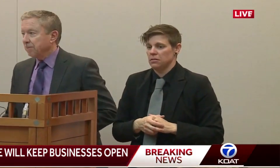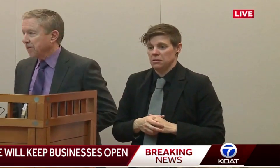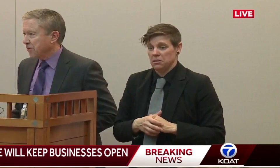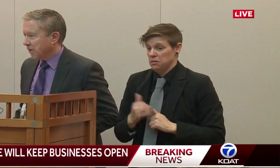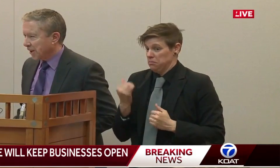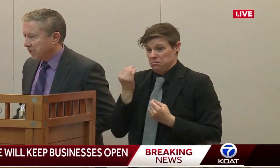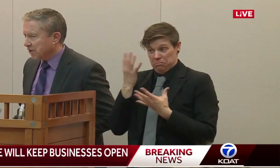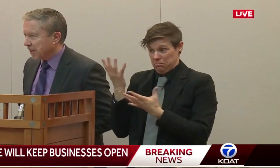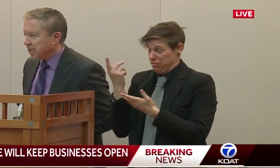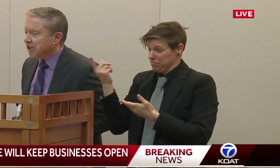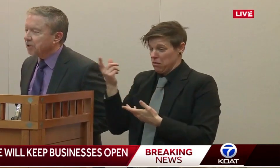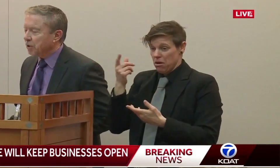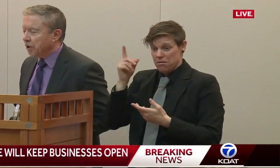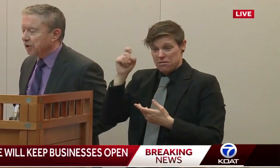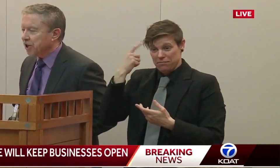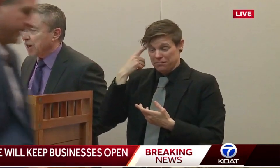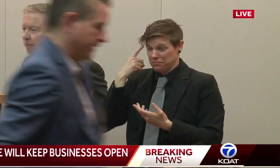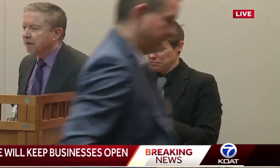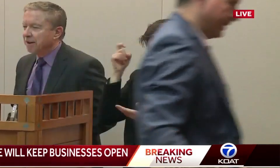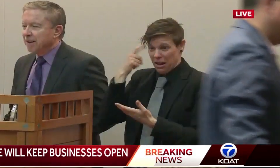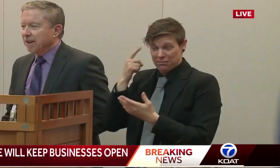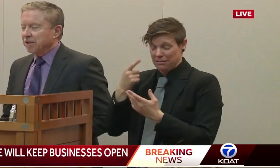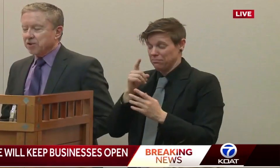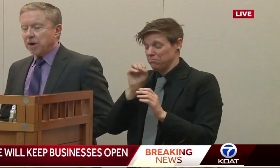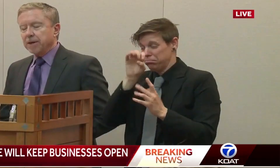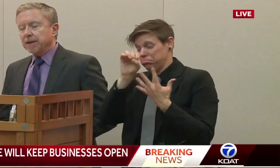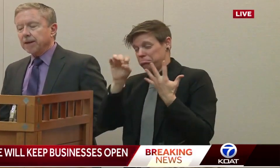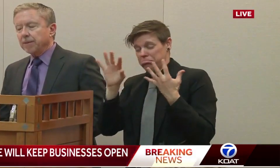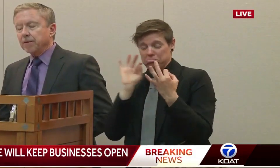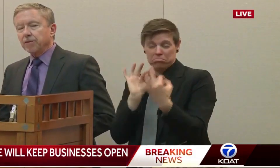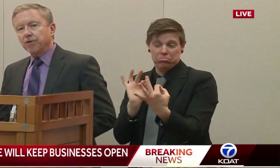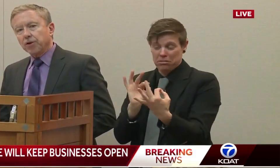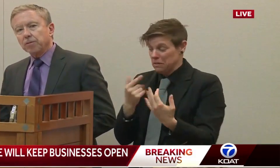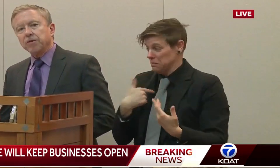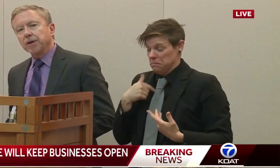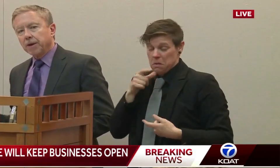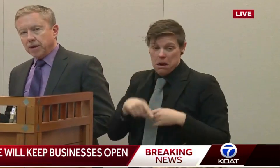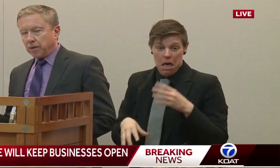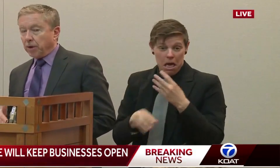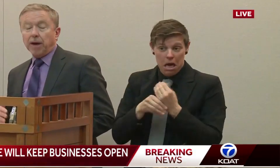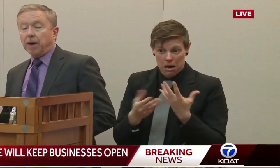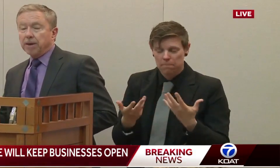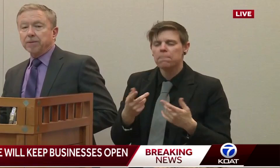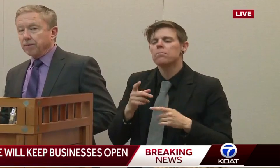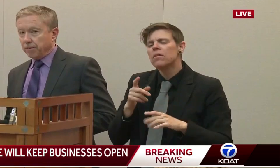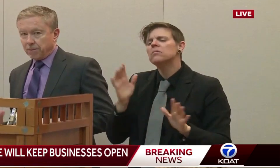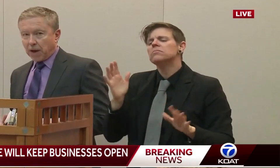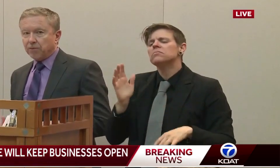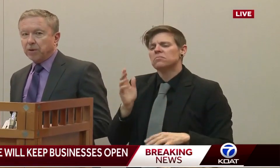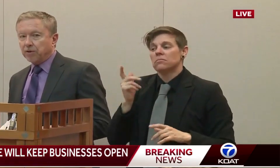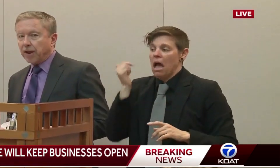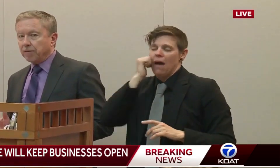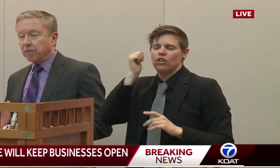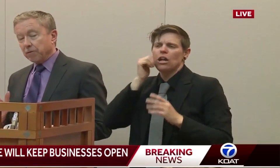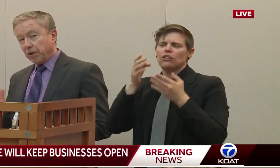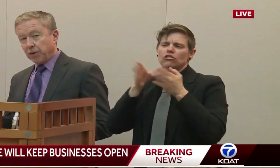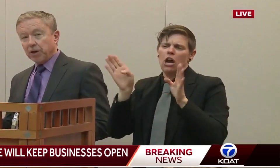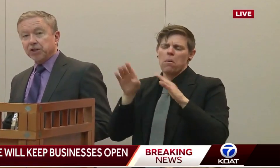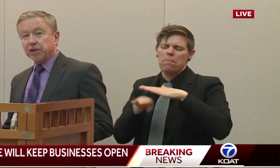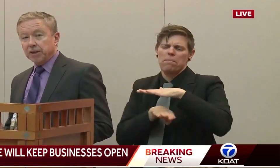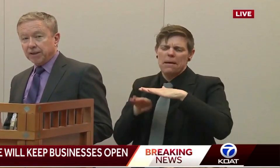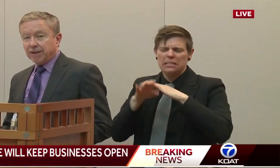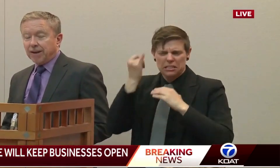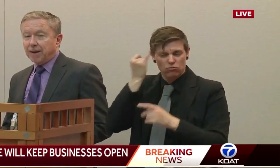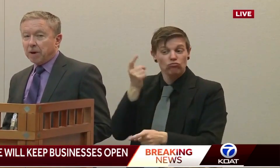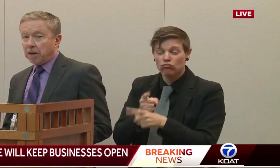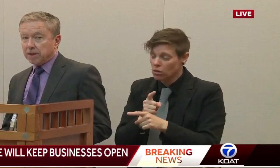to what the governor said. She did a really good job of describing it in layman's terms. And we, I mean, hospitals have very